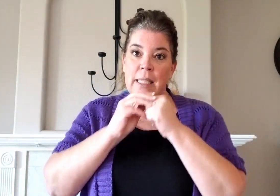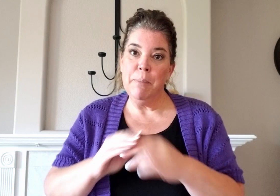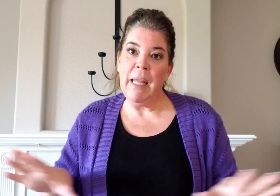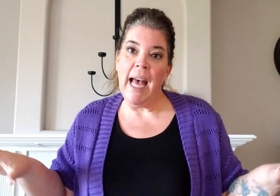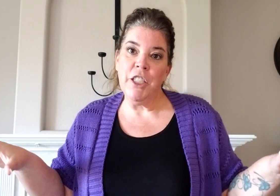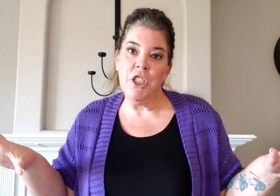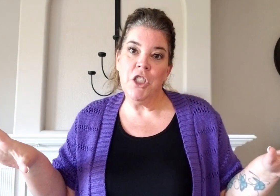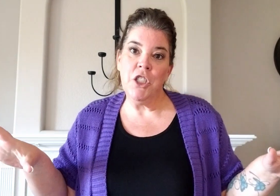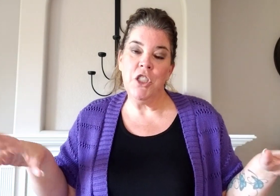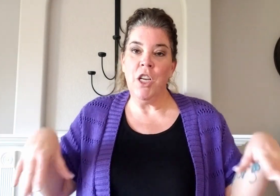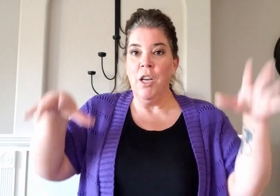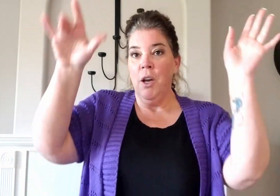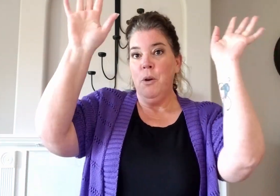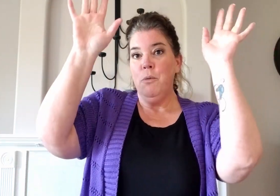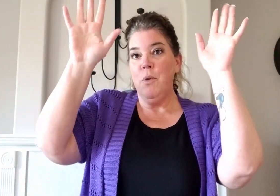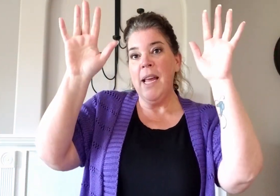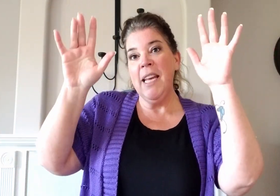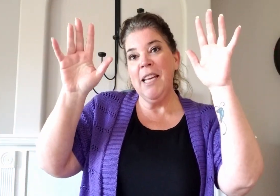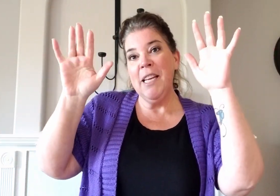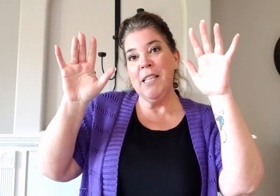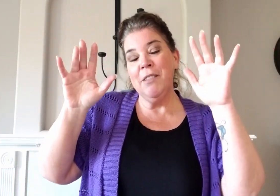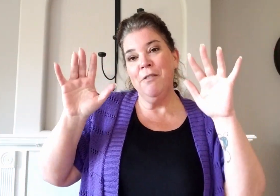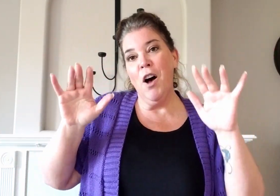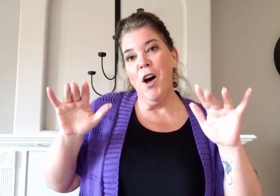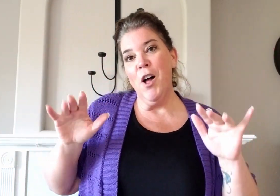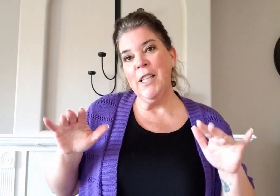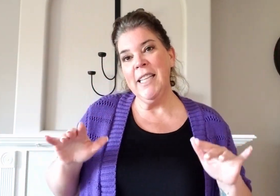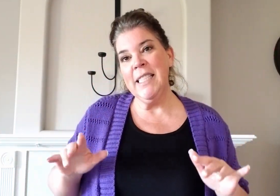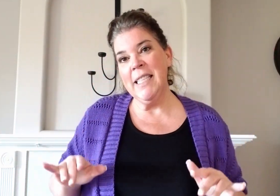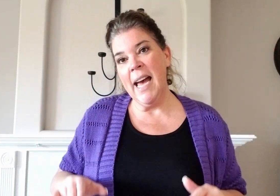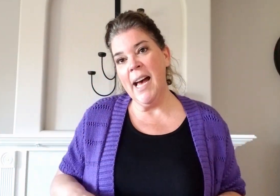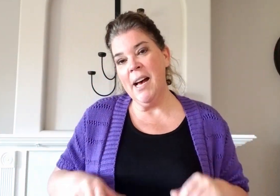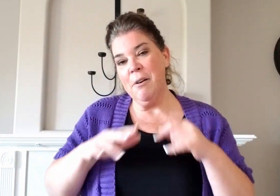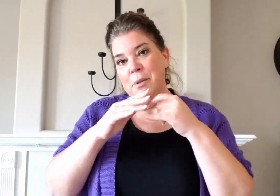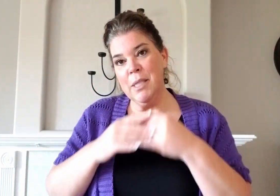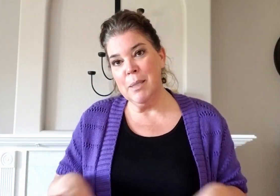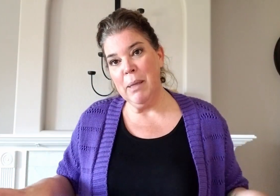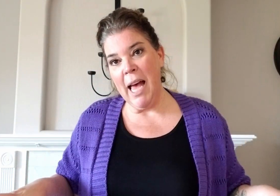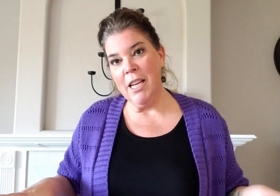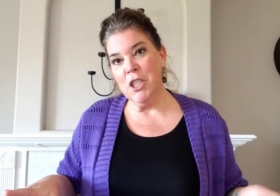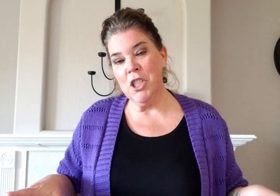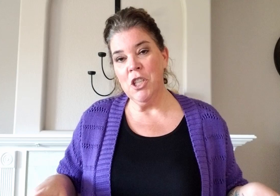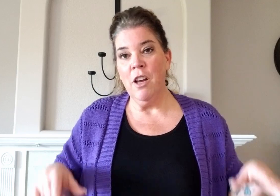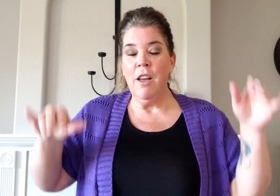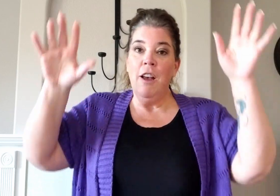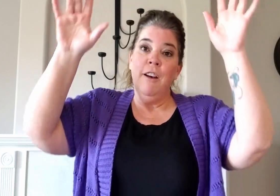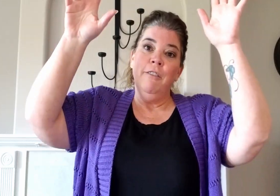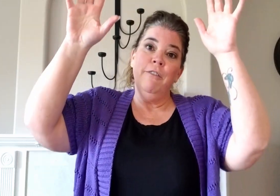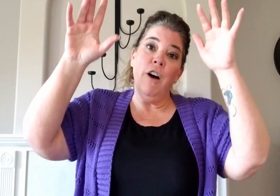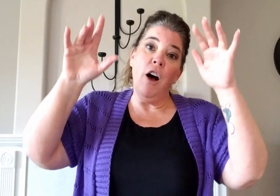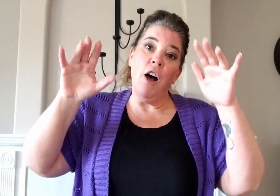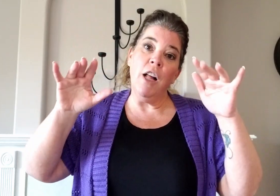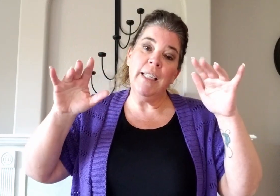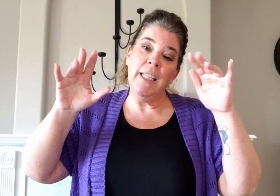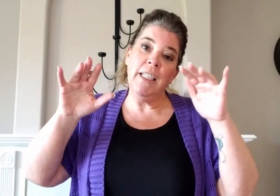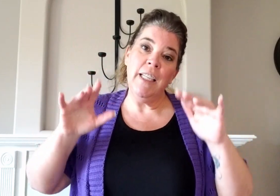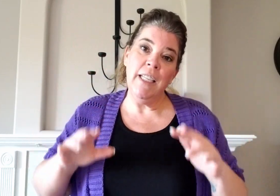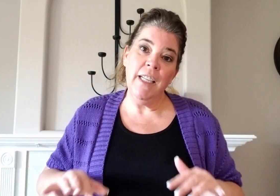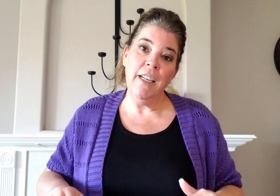Splash. Rain is falling down. Splash. Falling here.